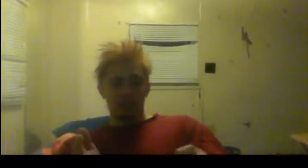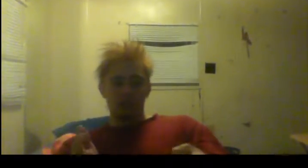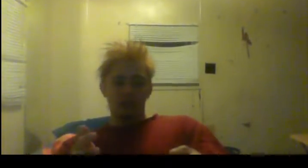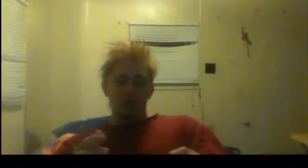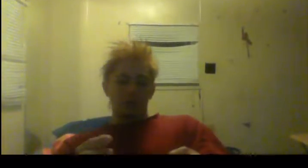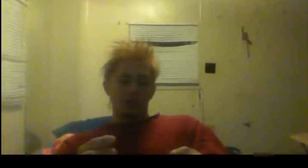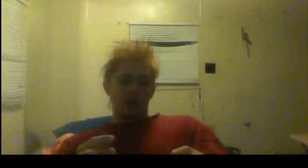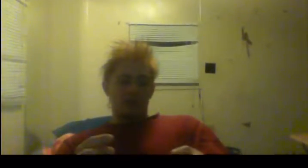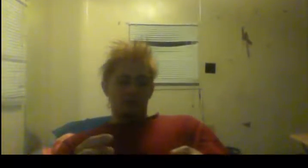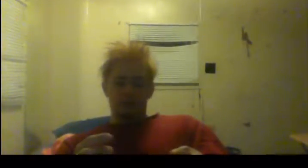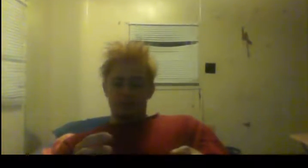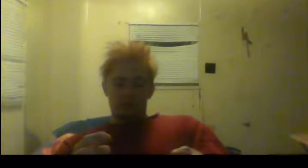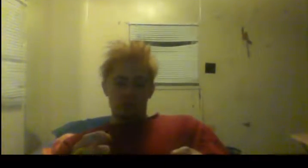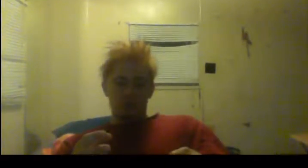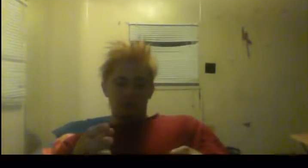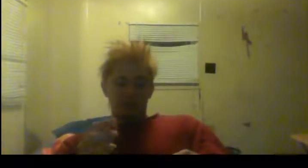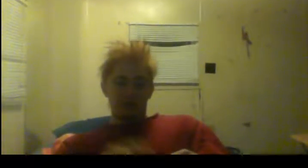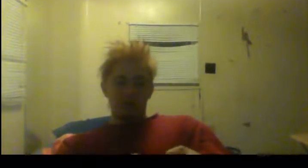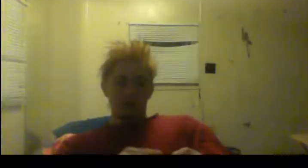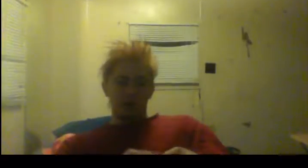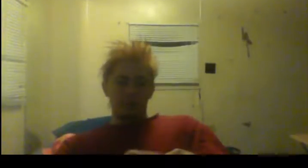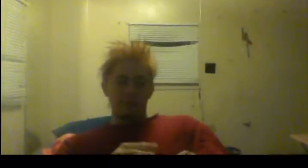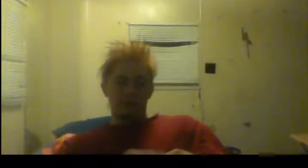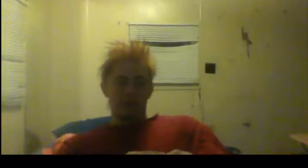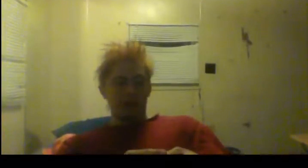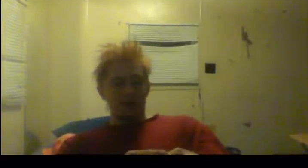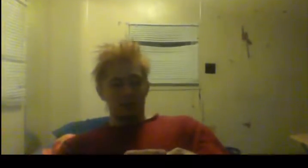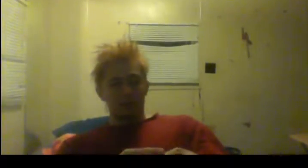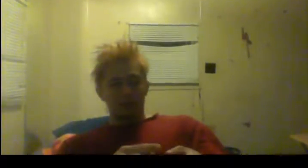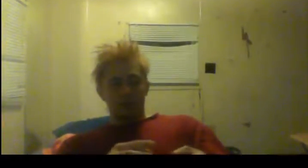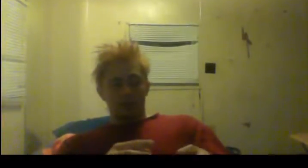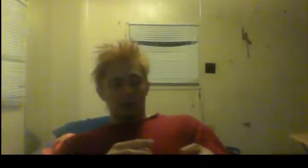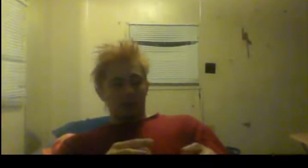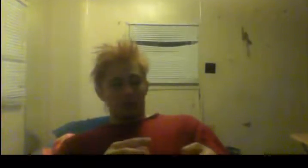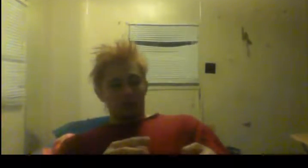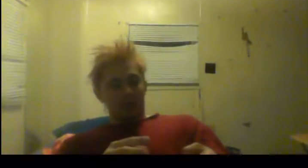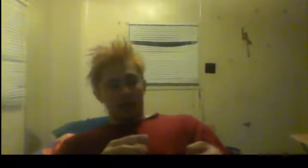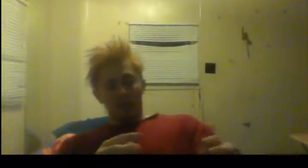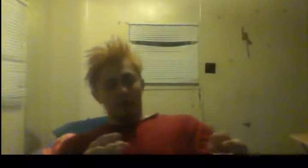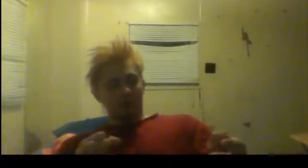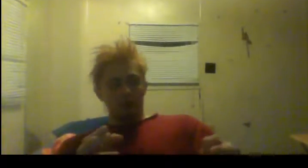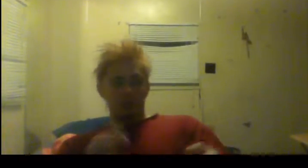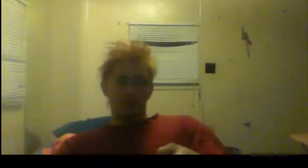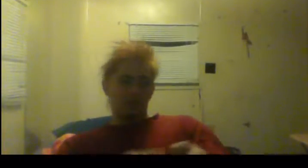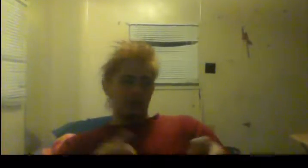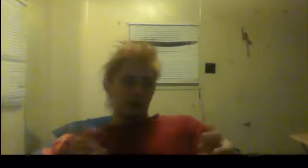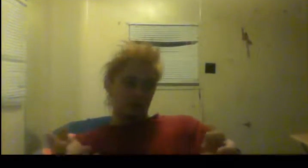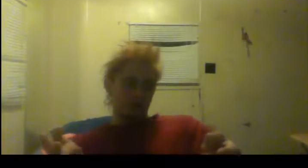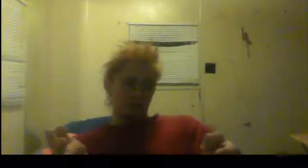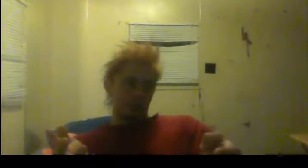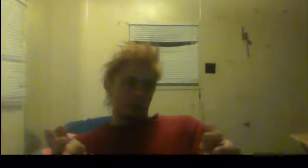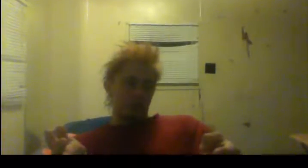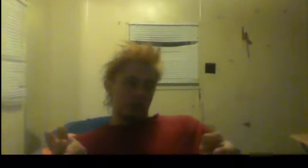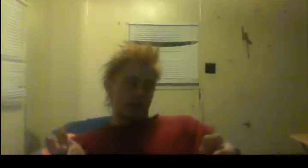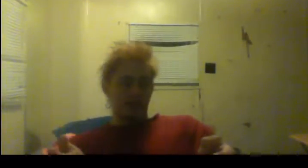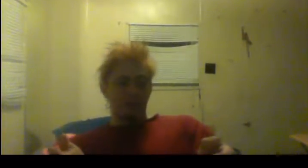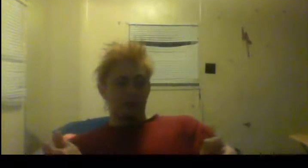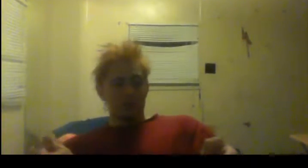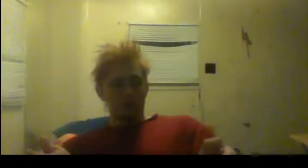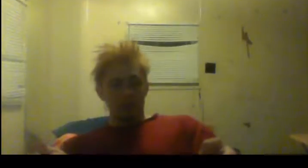that took me a very long time to perfect. I could post up all the videos. I have videos on